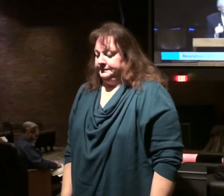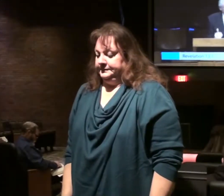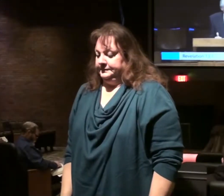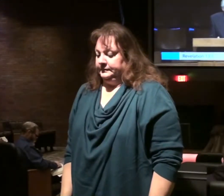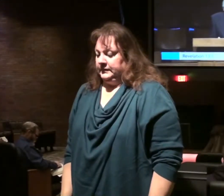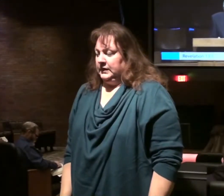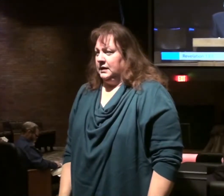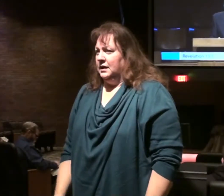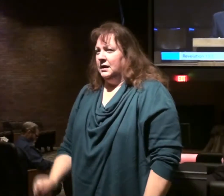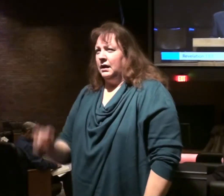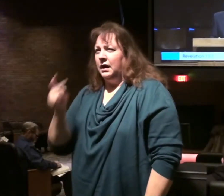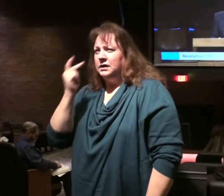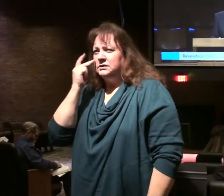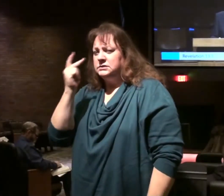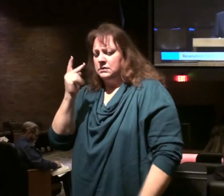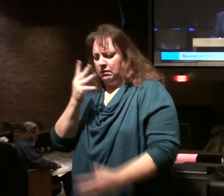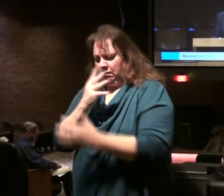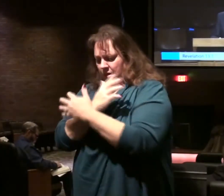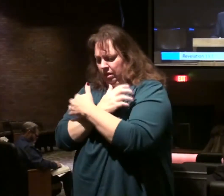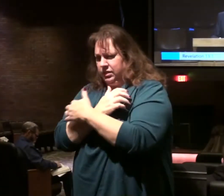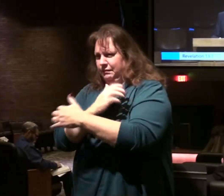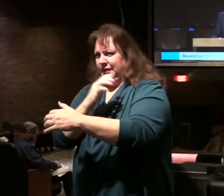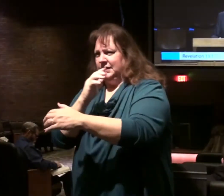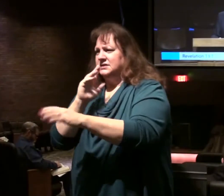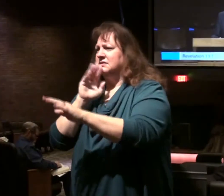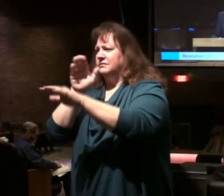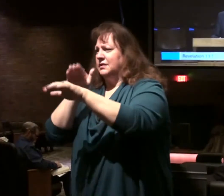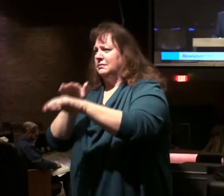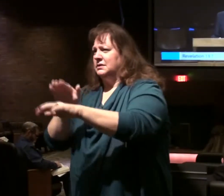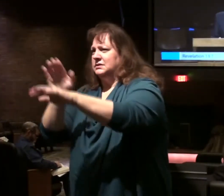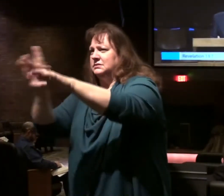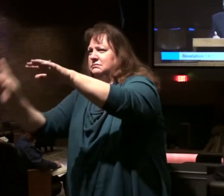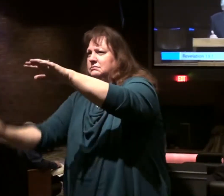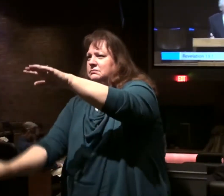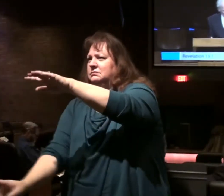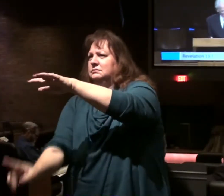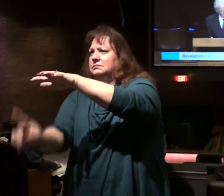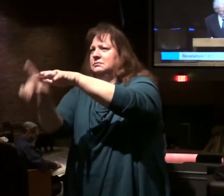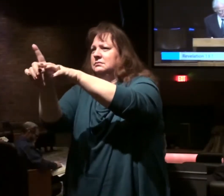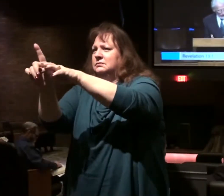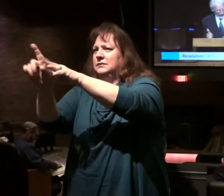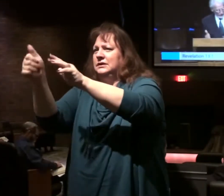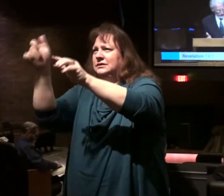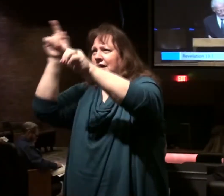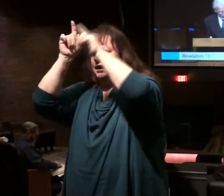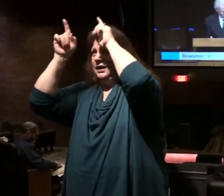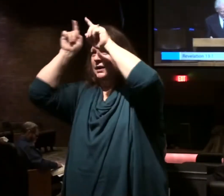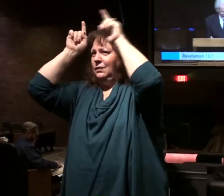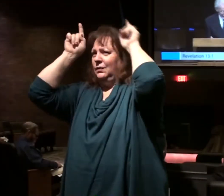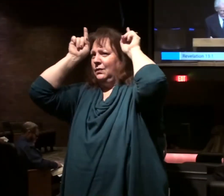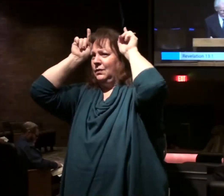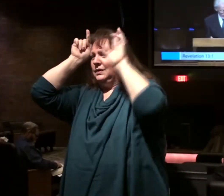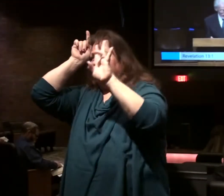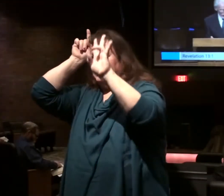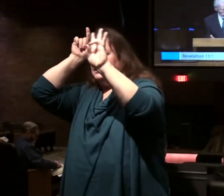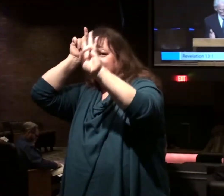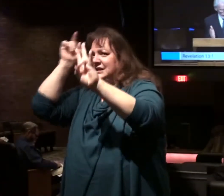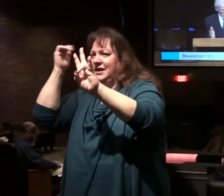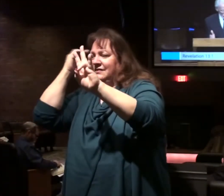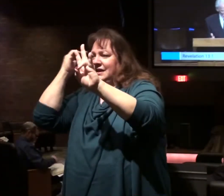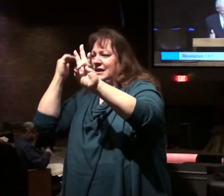I saw a beast coming out of the sea, having ten horns and seven heads.